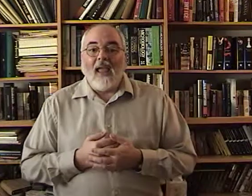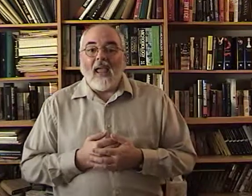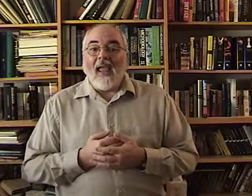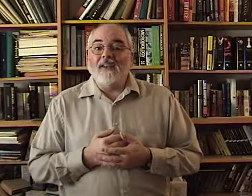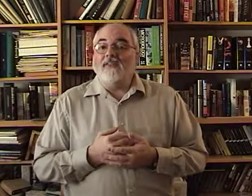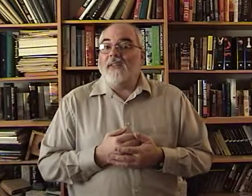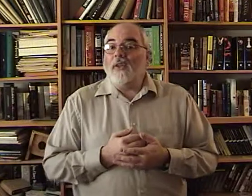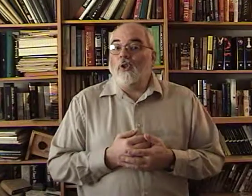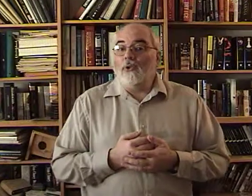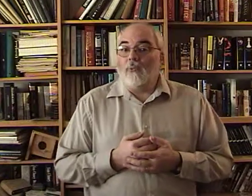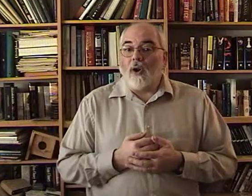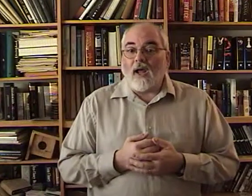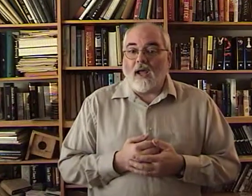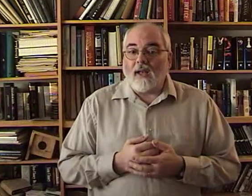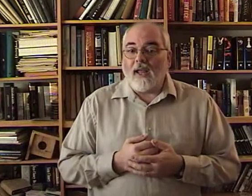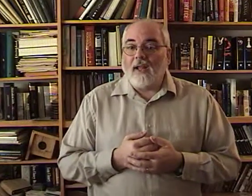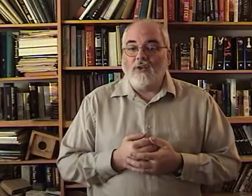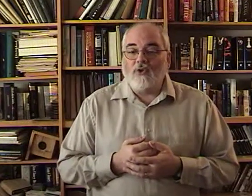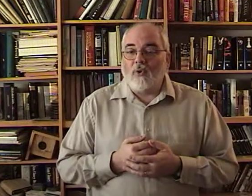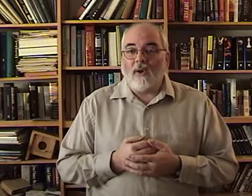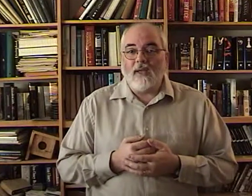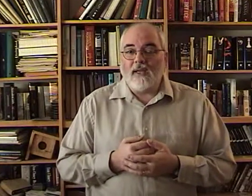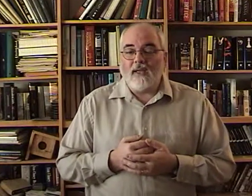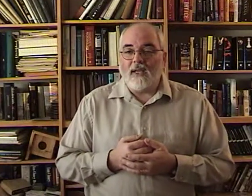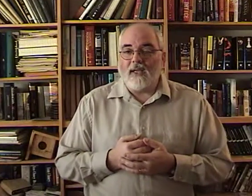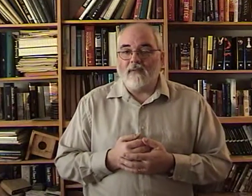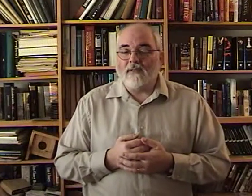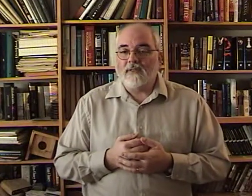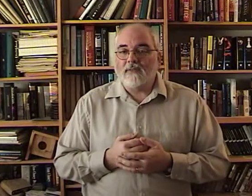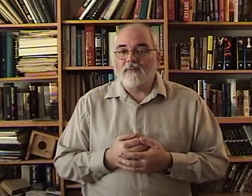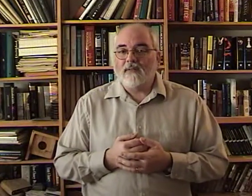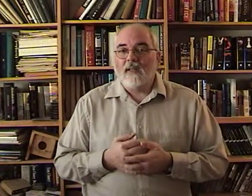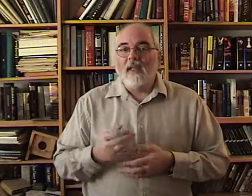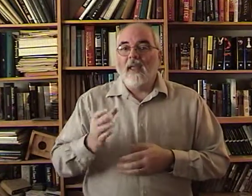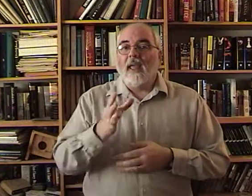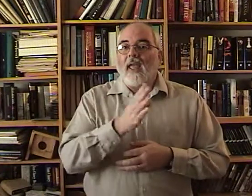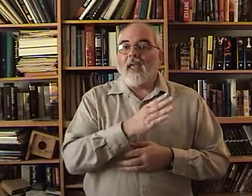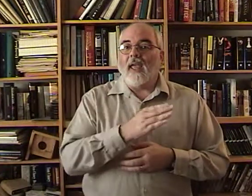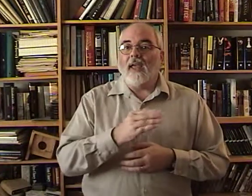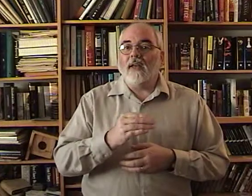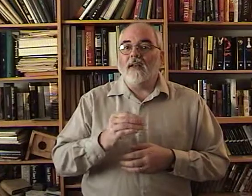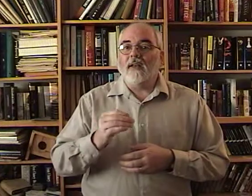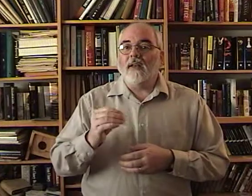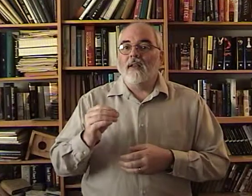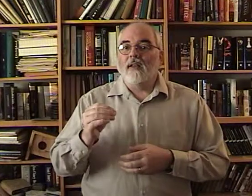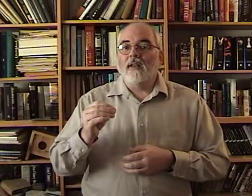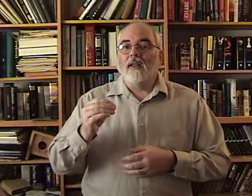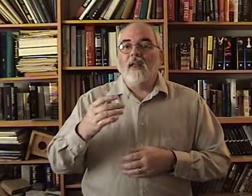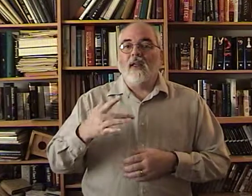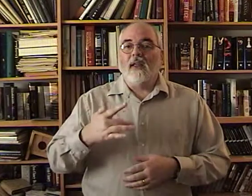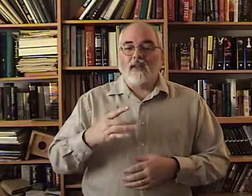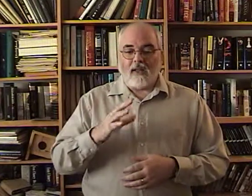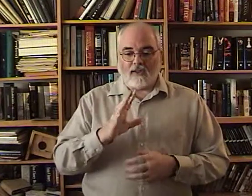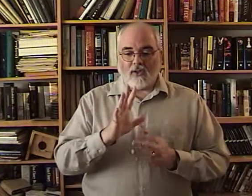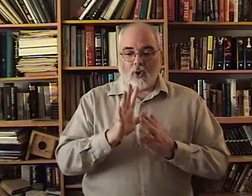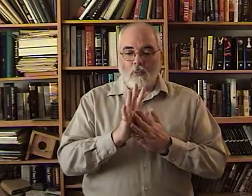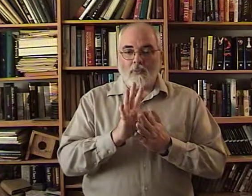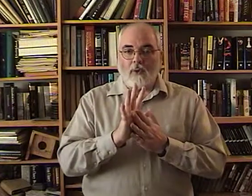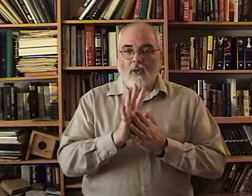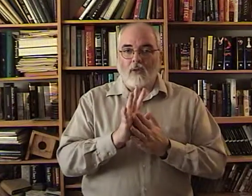And feel the pride. And joy he gives. And. It's an open palm.